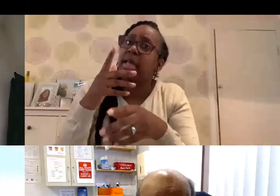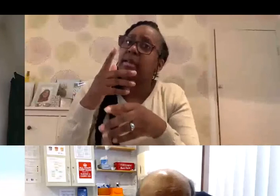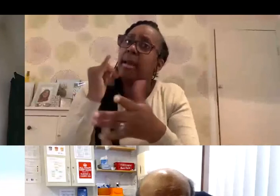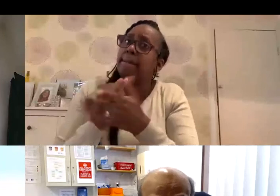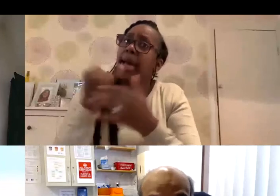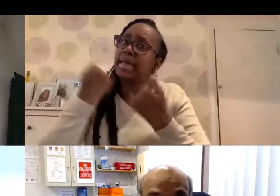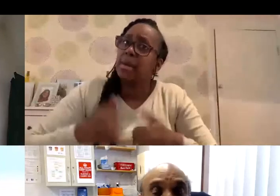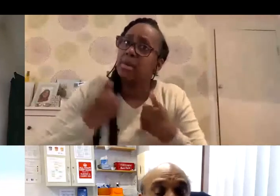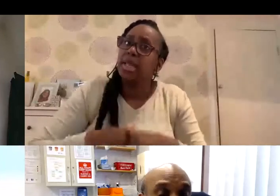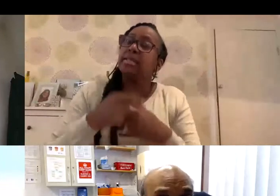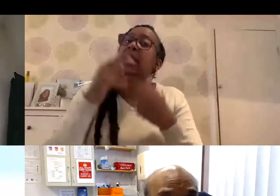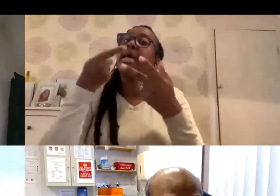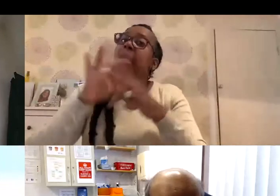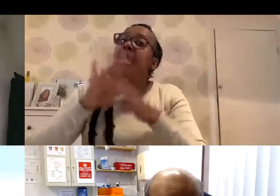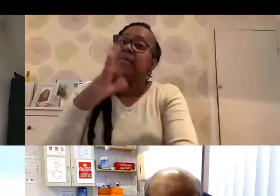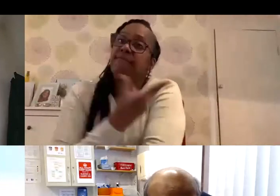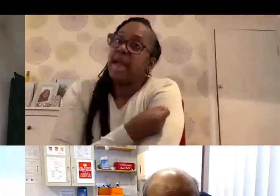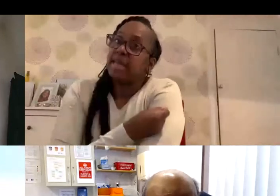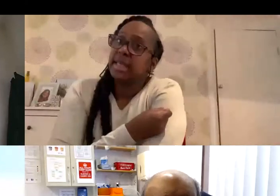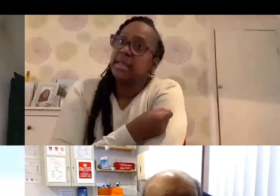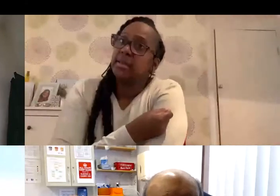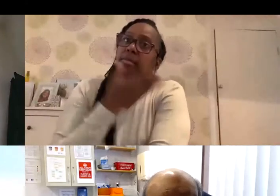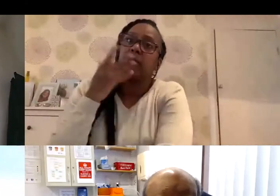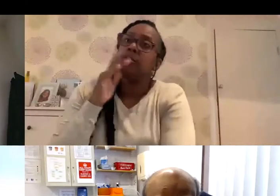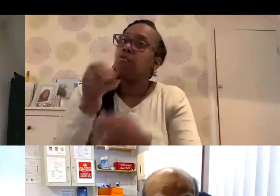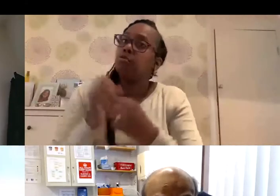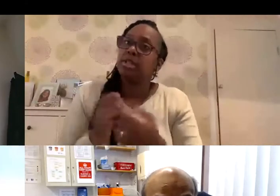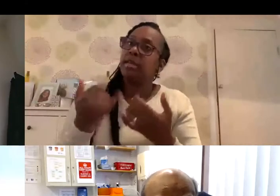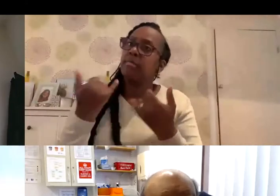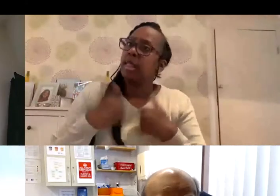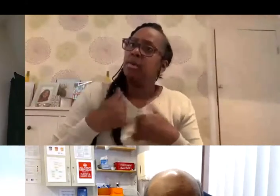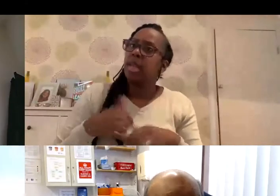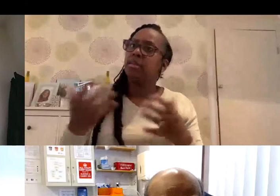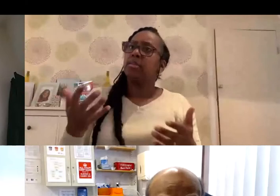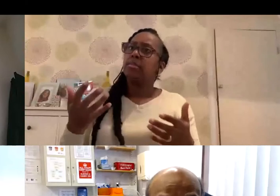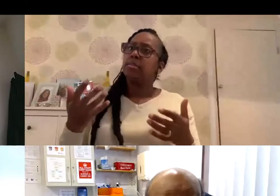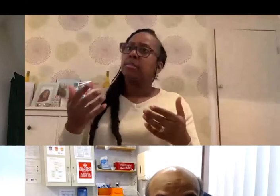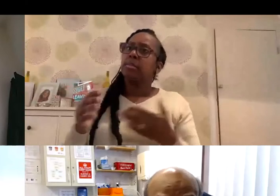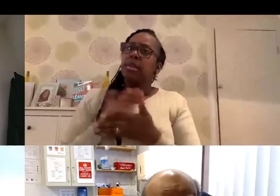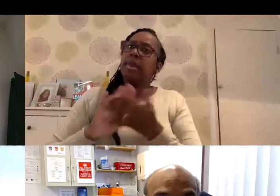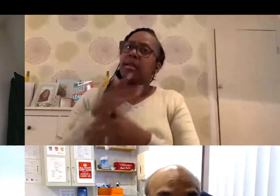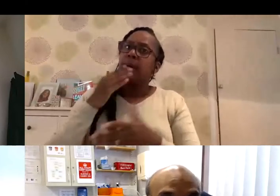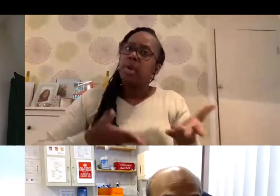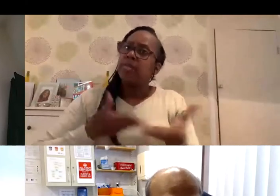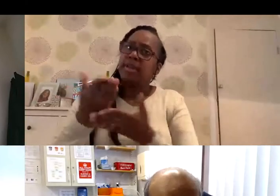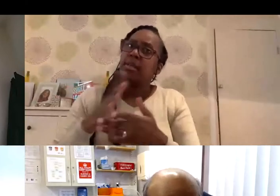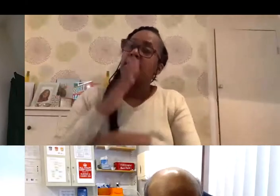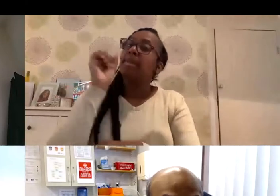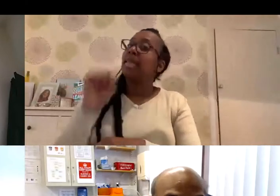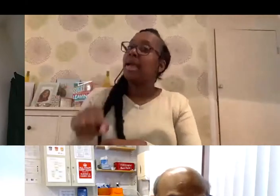If I take the vaccine and I don't get severe disease, all the aforementioned people, I have not given it to them. Therefore, yes,